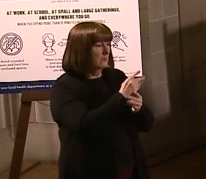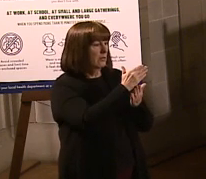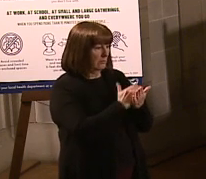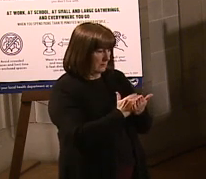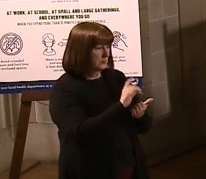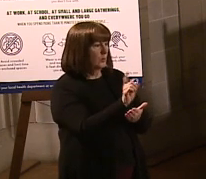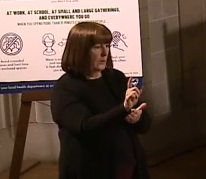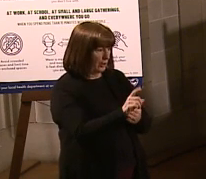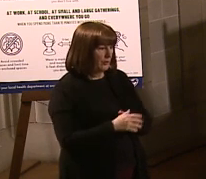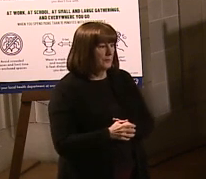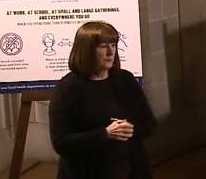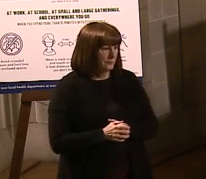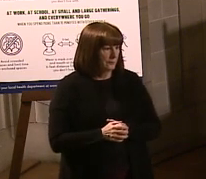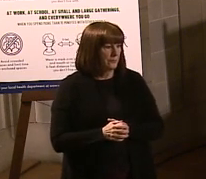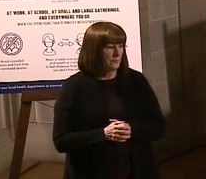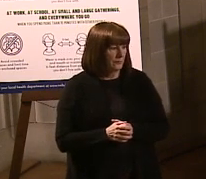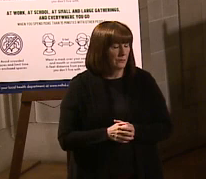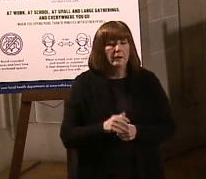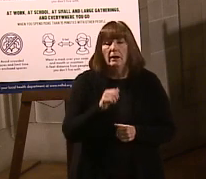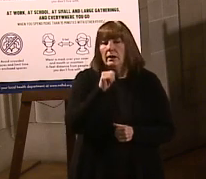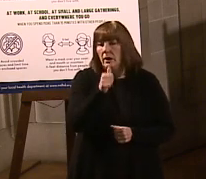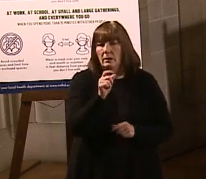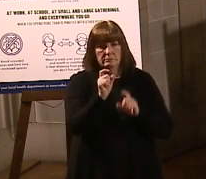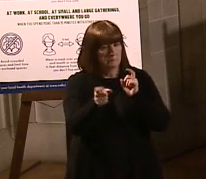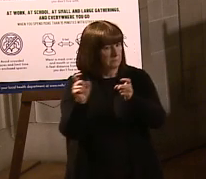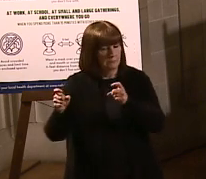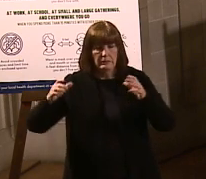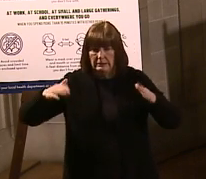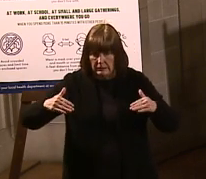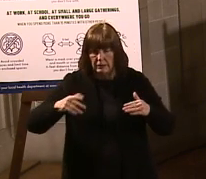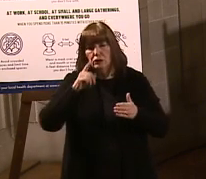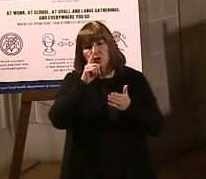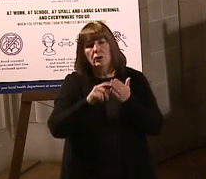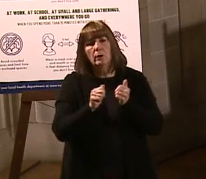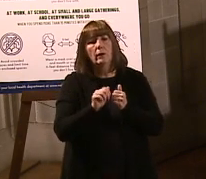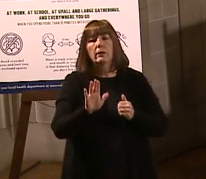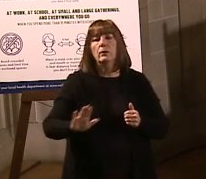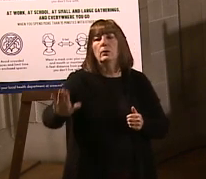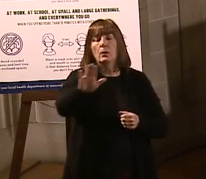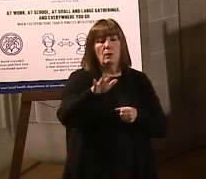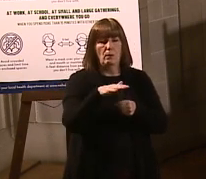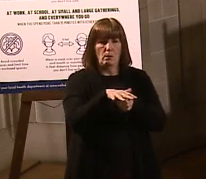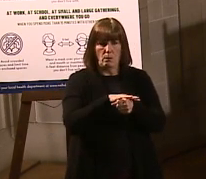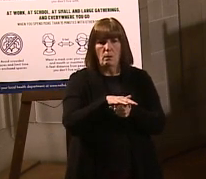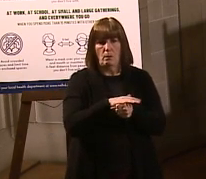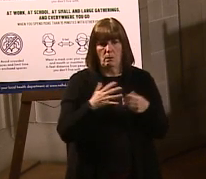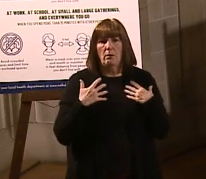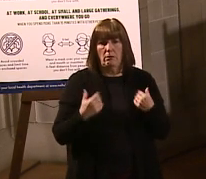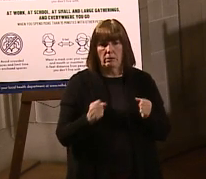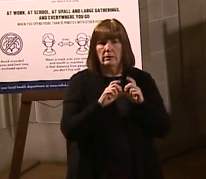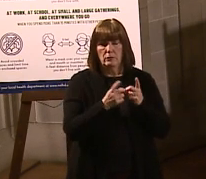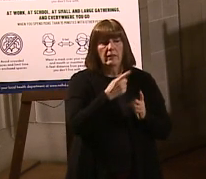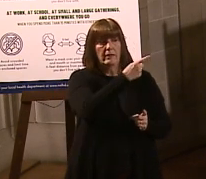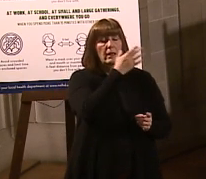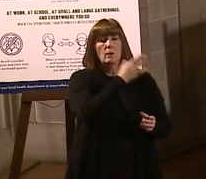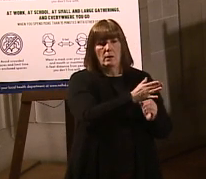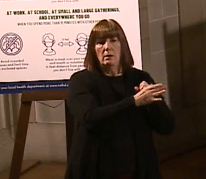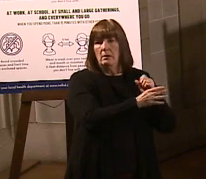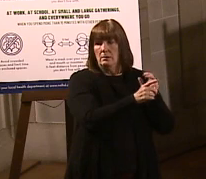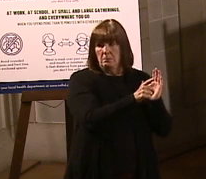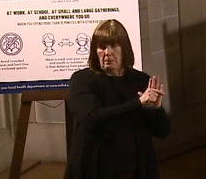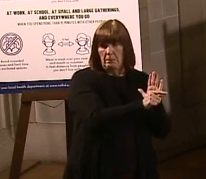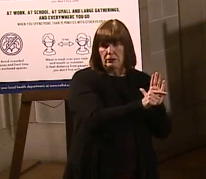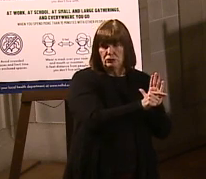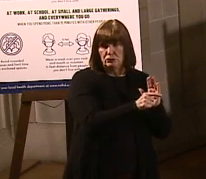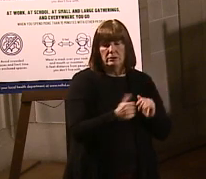they're at. So it has not been distributed yet, but you can check with your local health district because they will be the ones publishing that list of vaccine sites. Is that accurate?